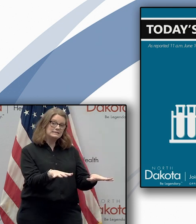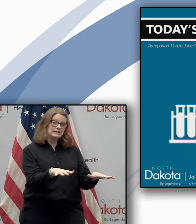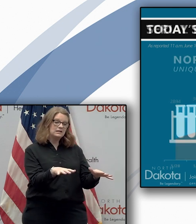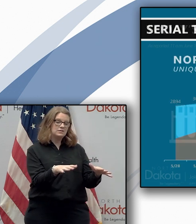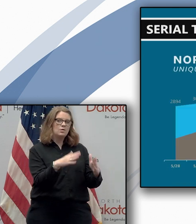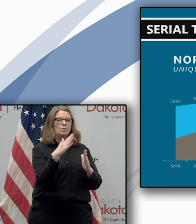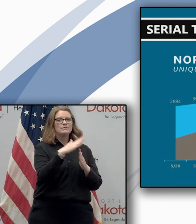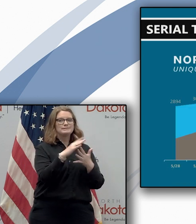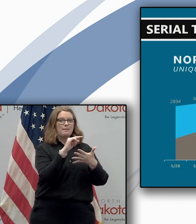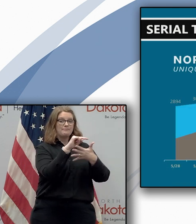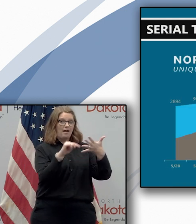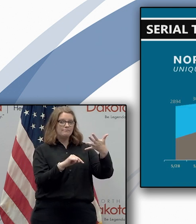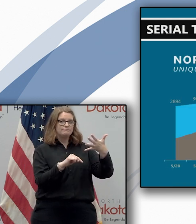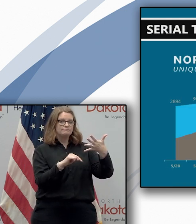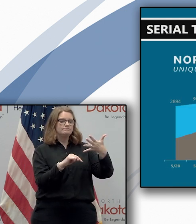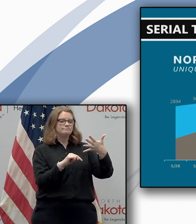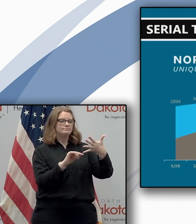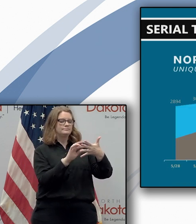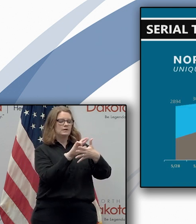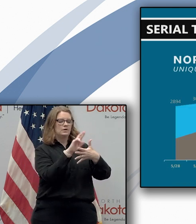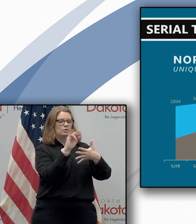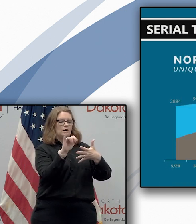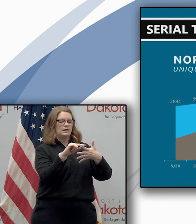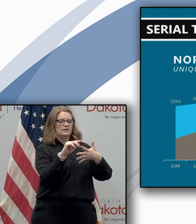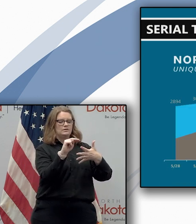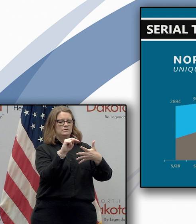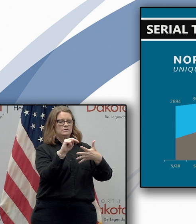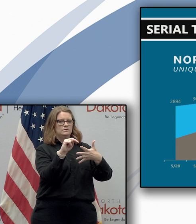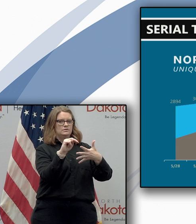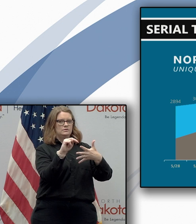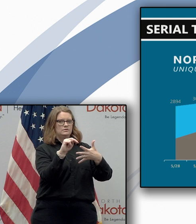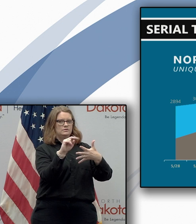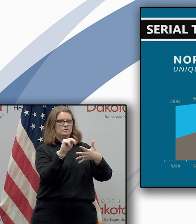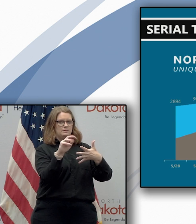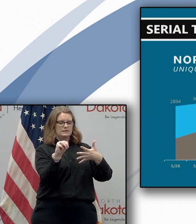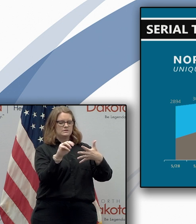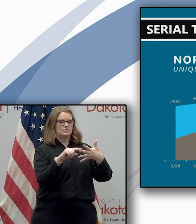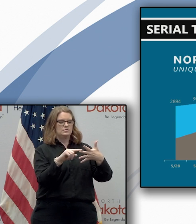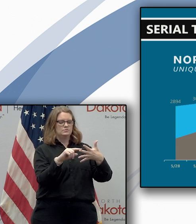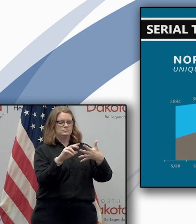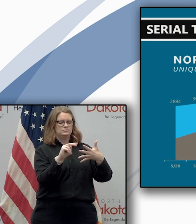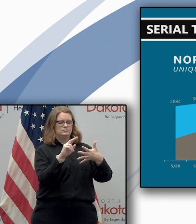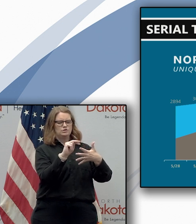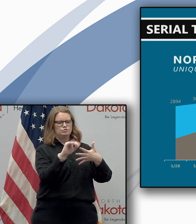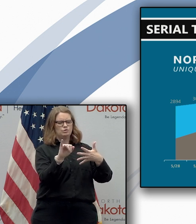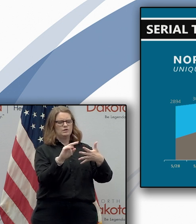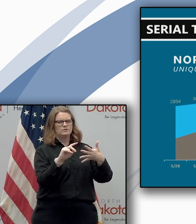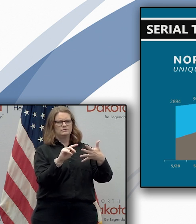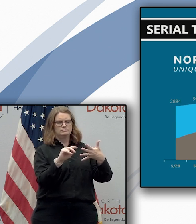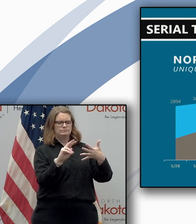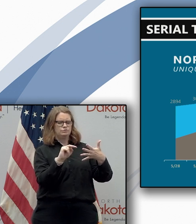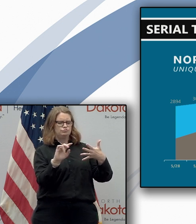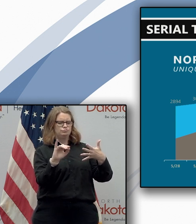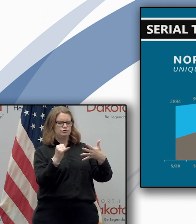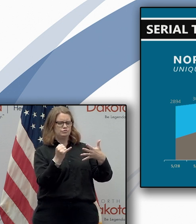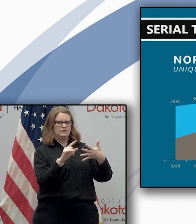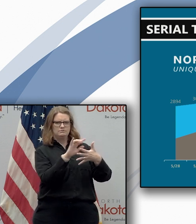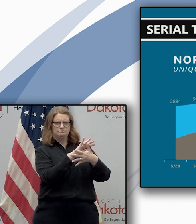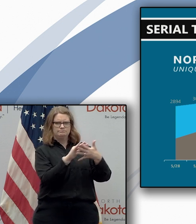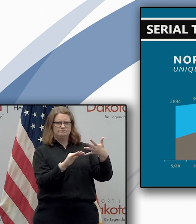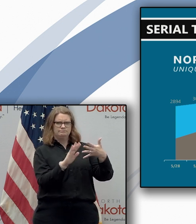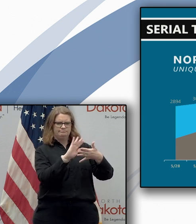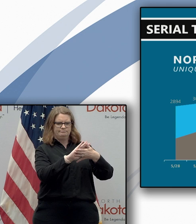top five states in the nation behind rhode island new york new mexico and new jersey uh new york and new jersey uh in particular